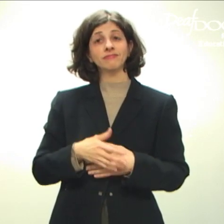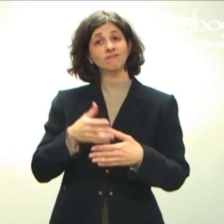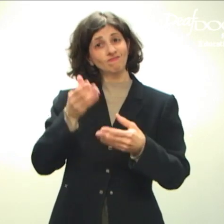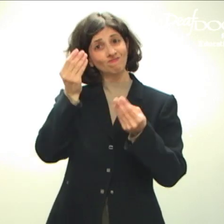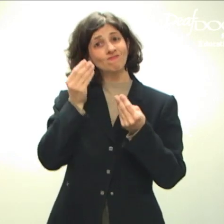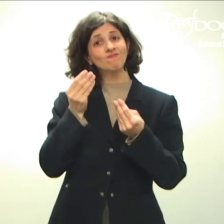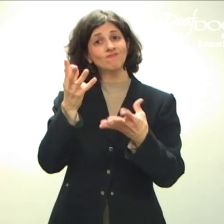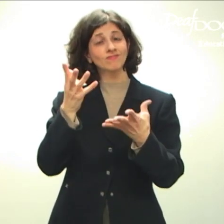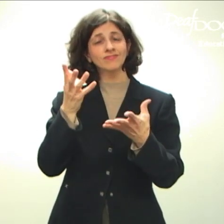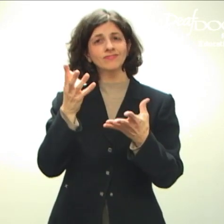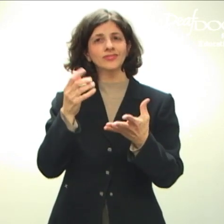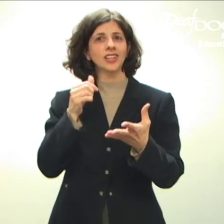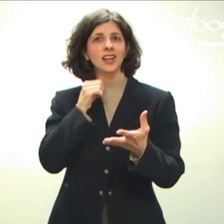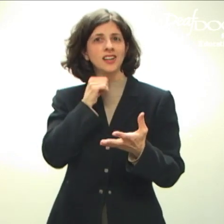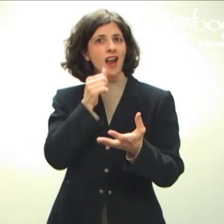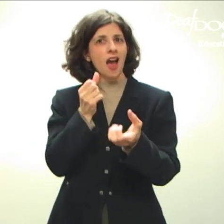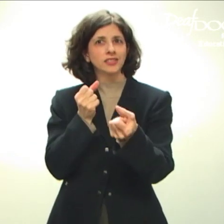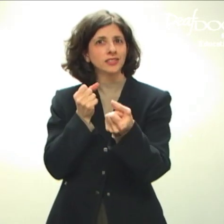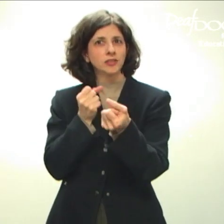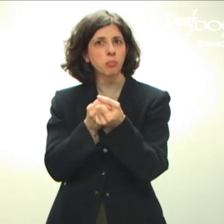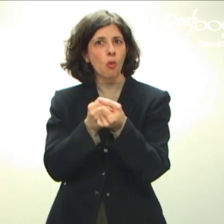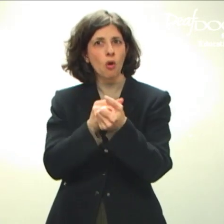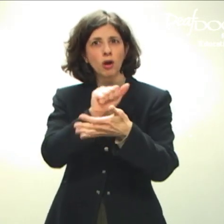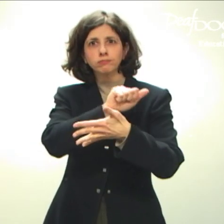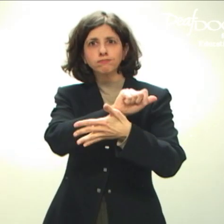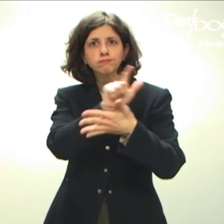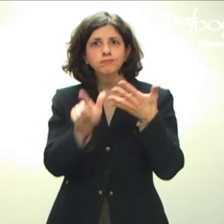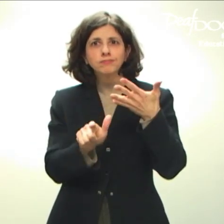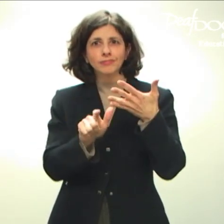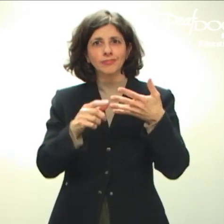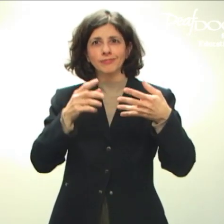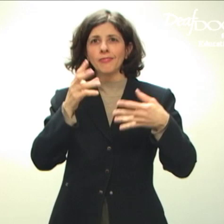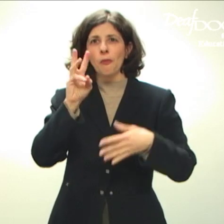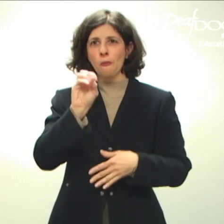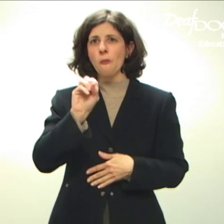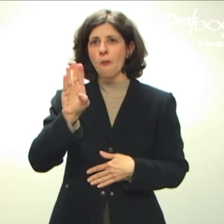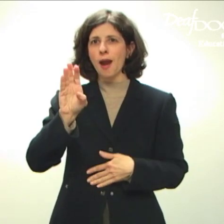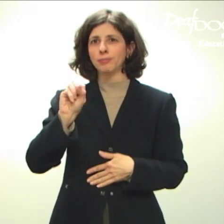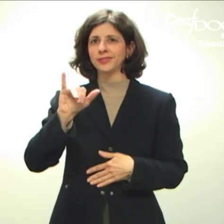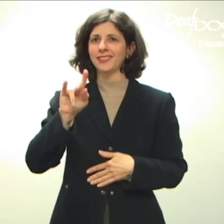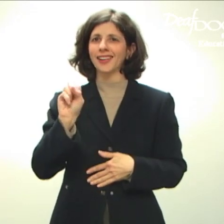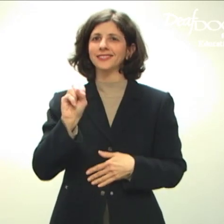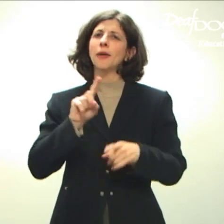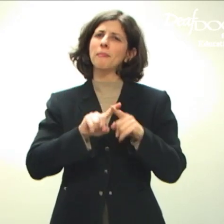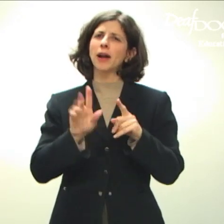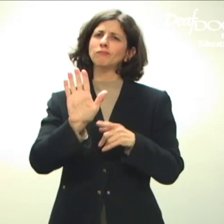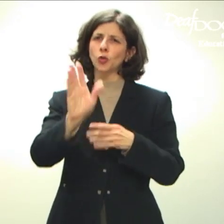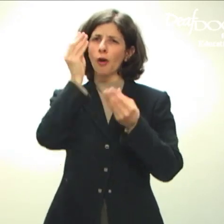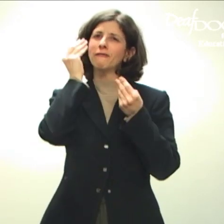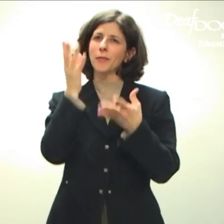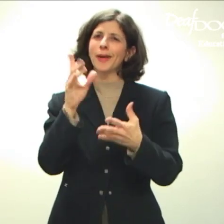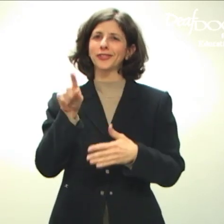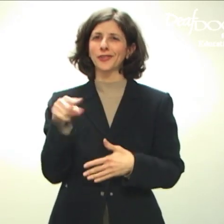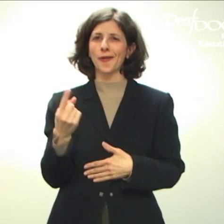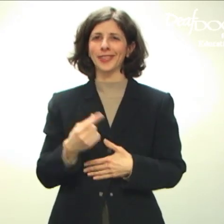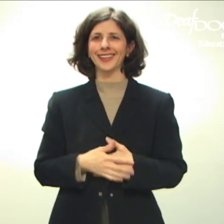Remember, we don't endorse these websites. They're for your information only.